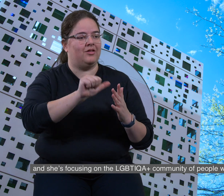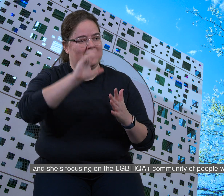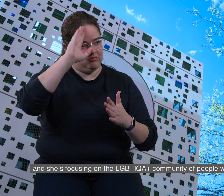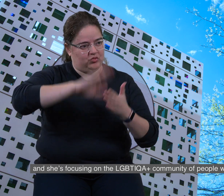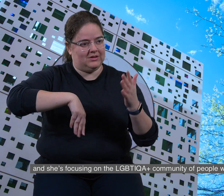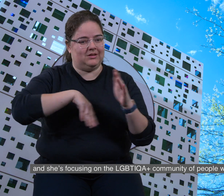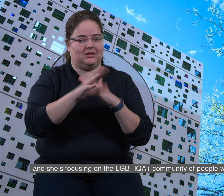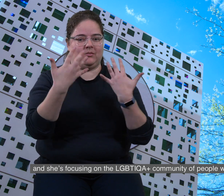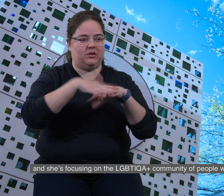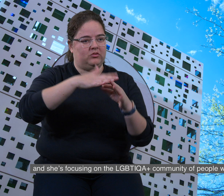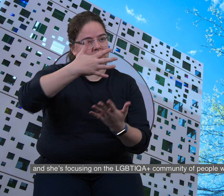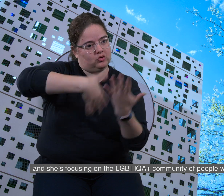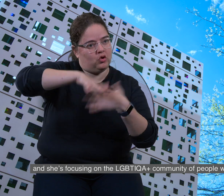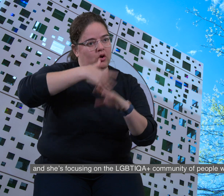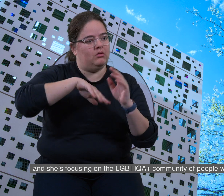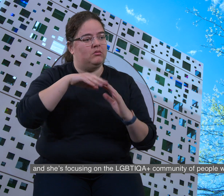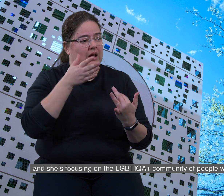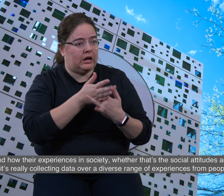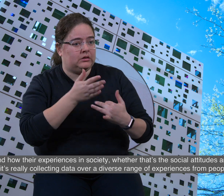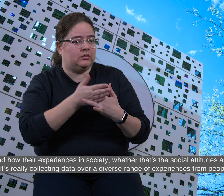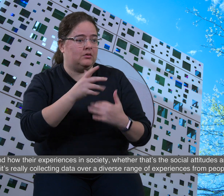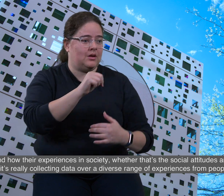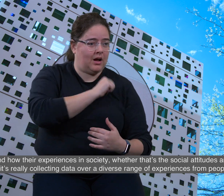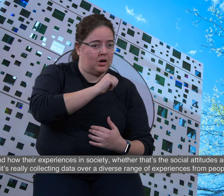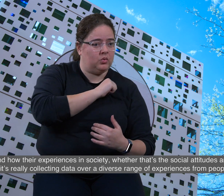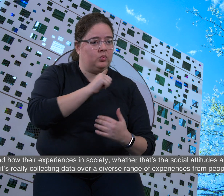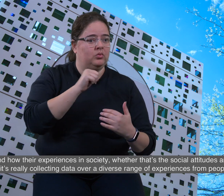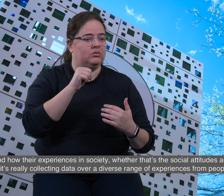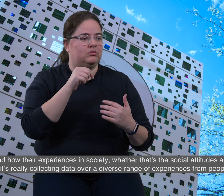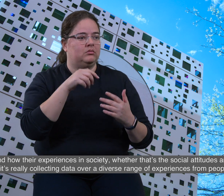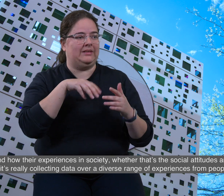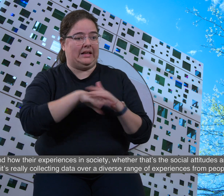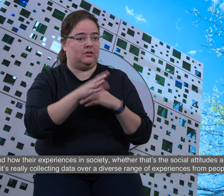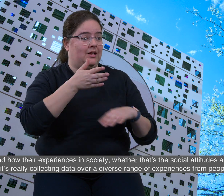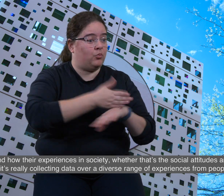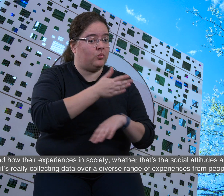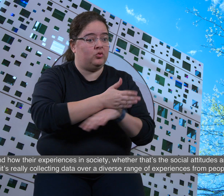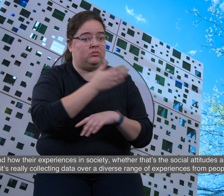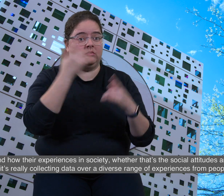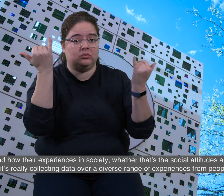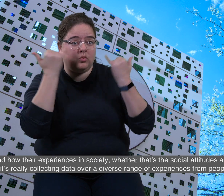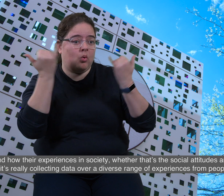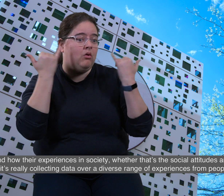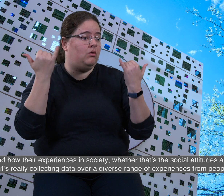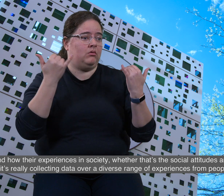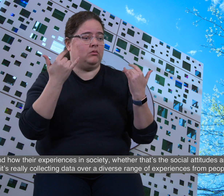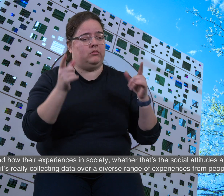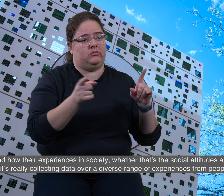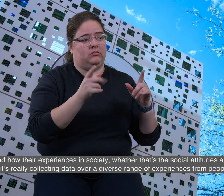plus community of people with disabilities and how their experiences in society, whether that's